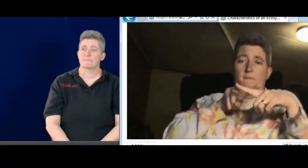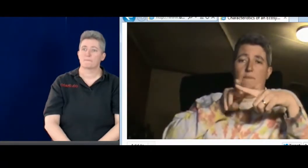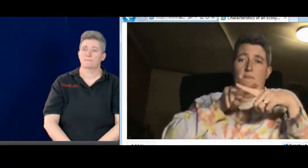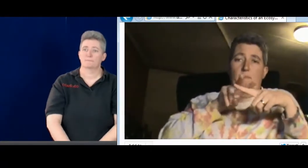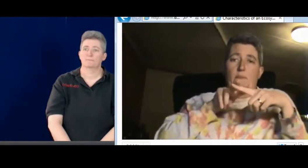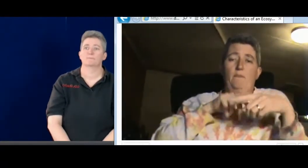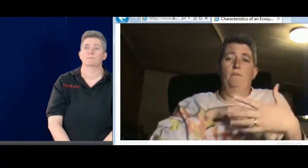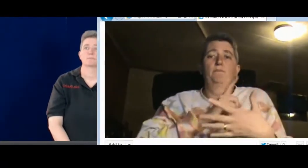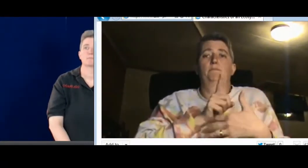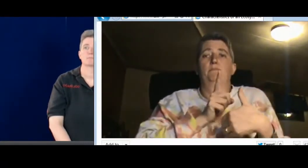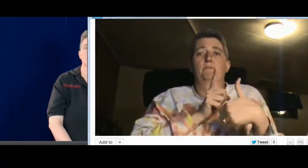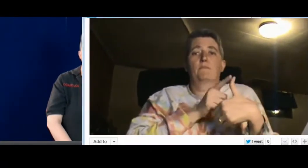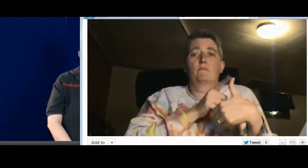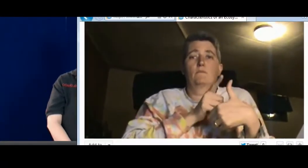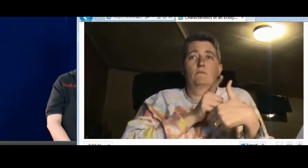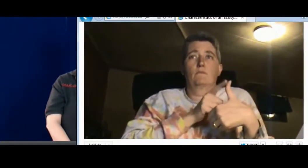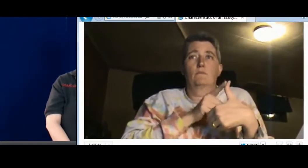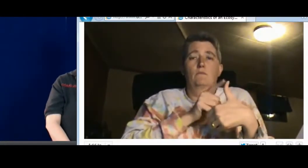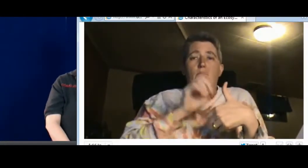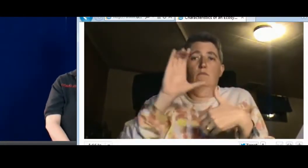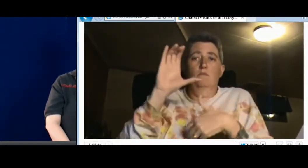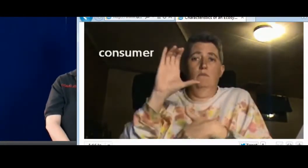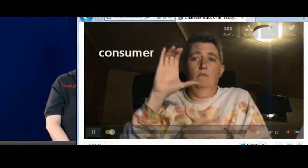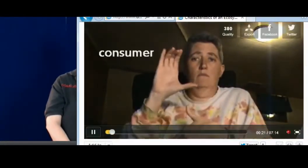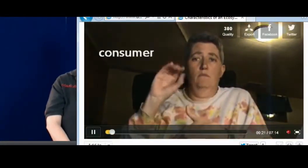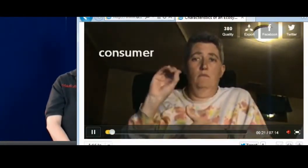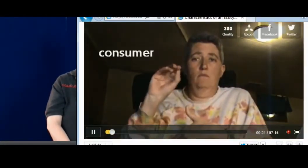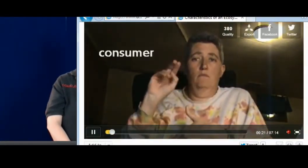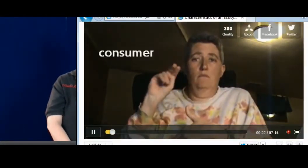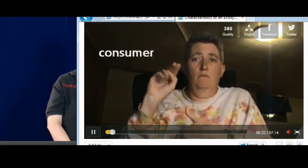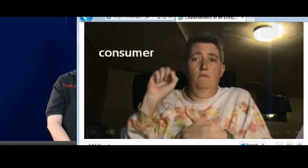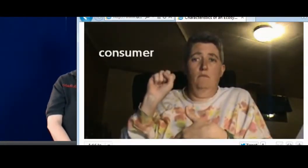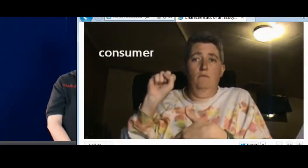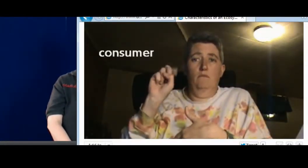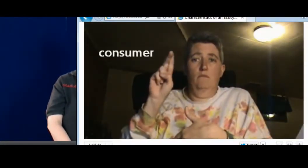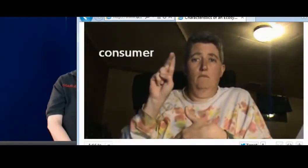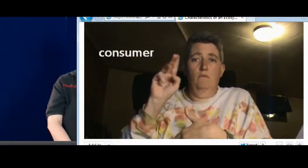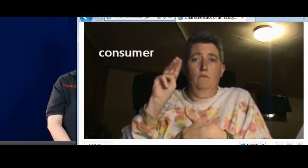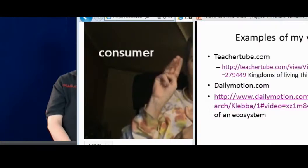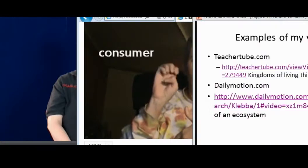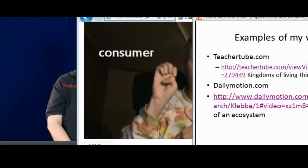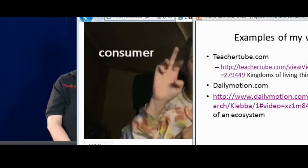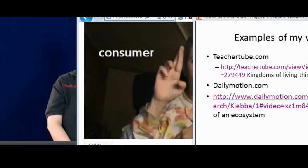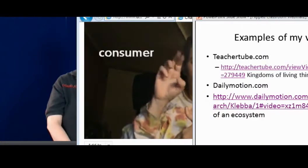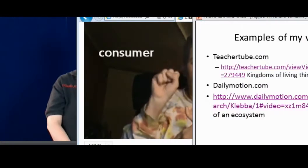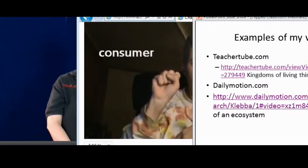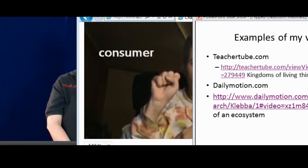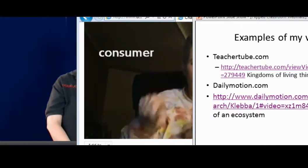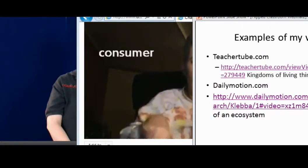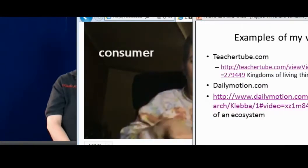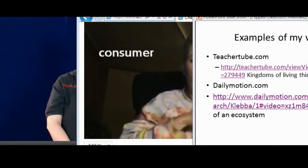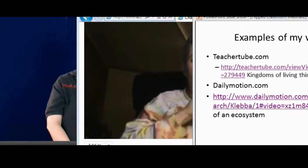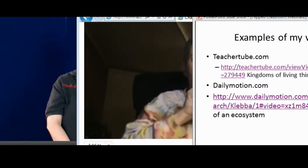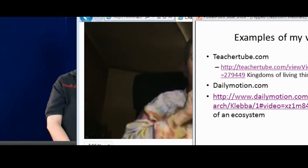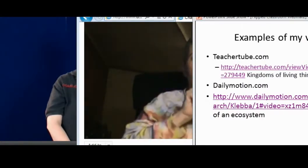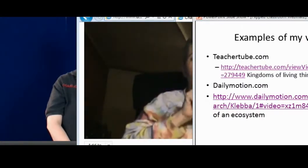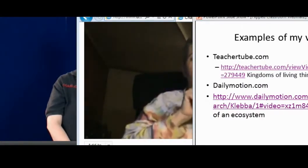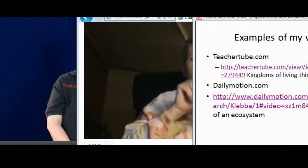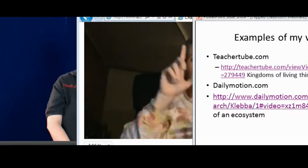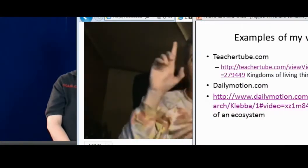And there are five different vocabulary words included with this. The first one is consumer.